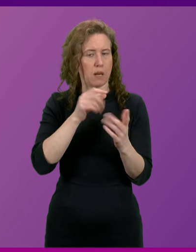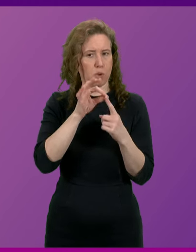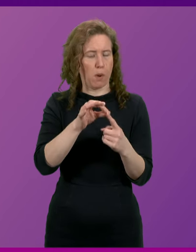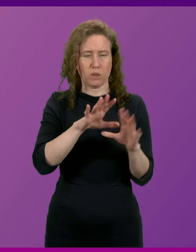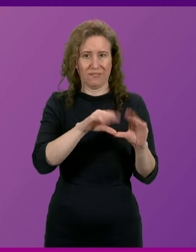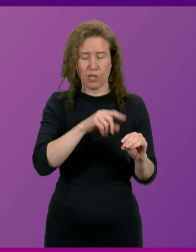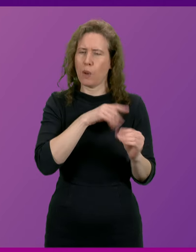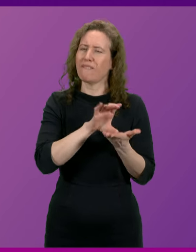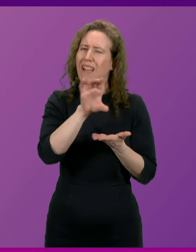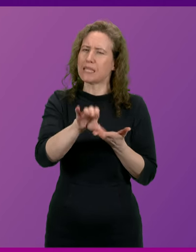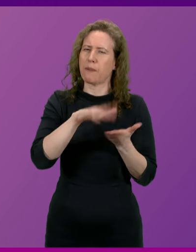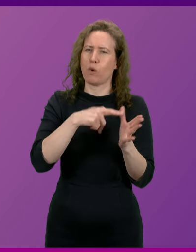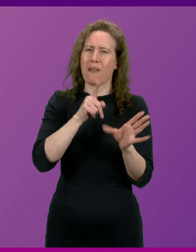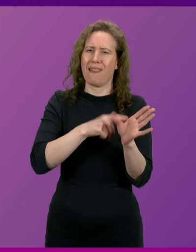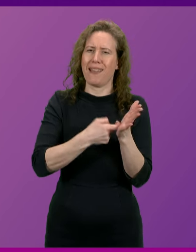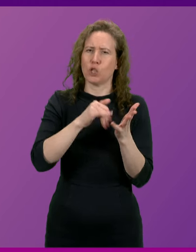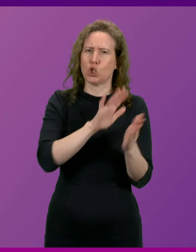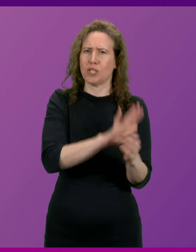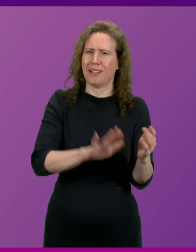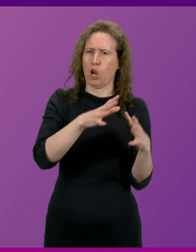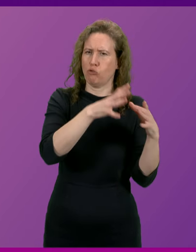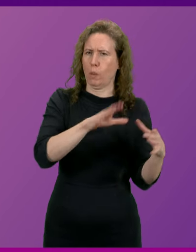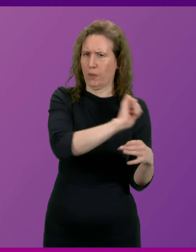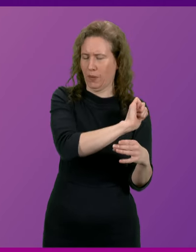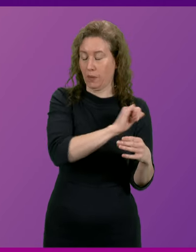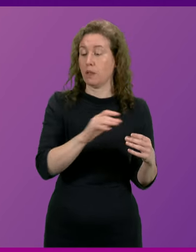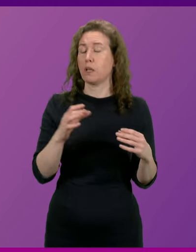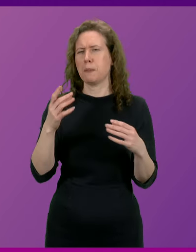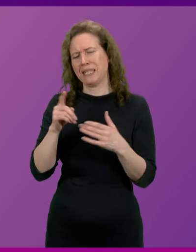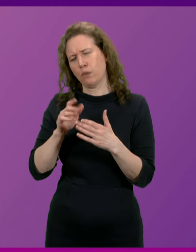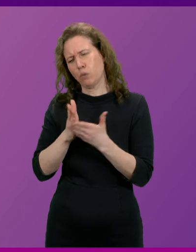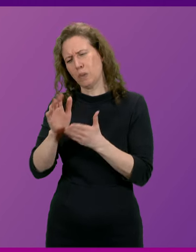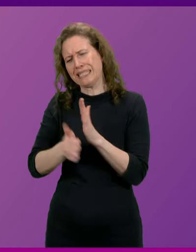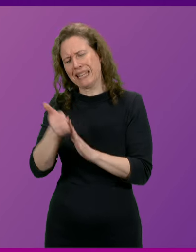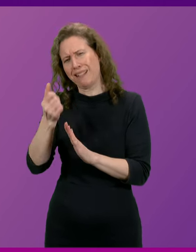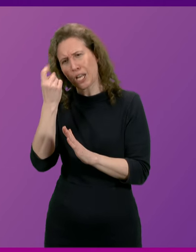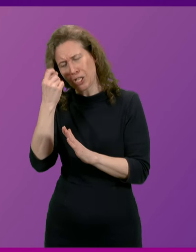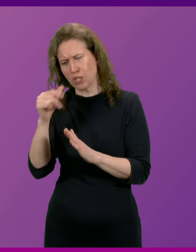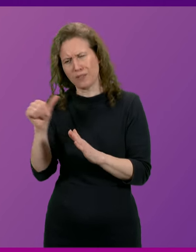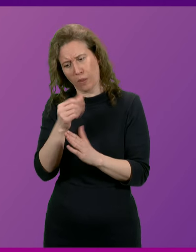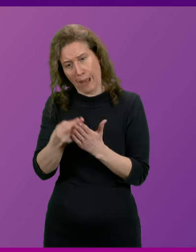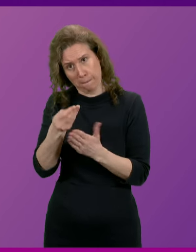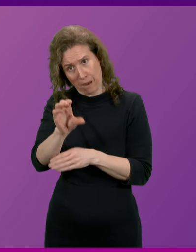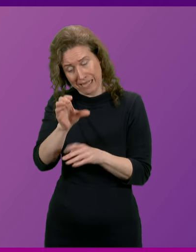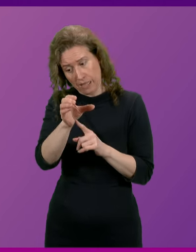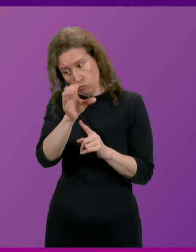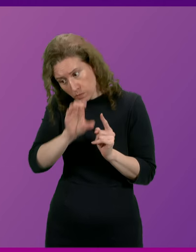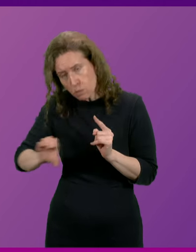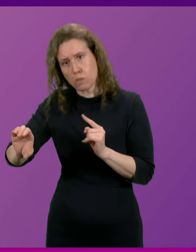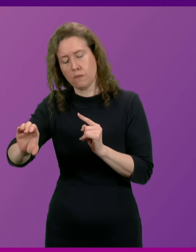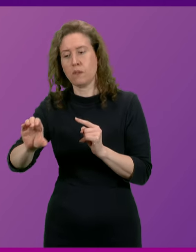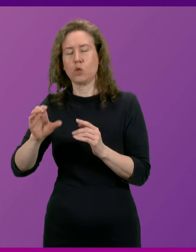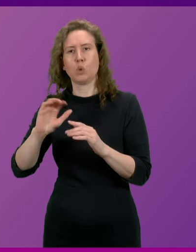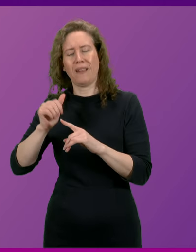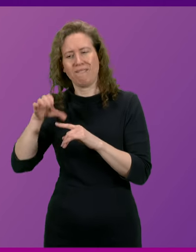That was an investment from the Ayrshire growth deal. Through the Regional Skills Initiative, does it not make sense to redeploy this money, invest in the Ayrshire